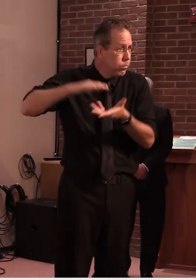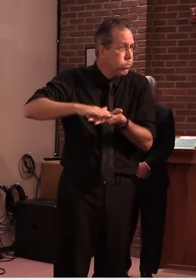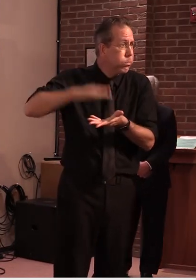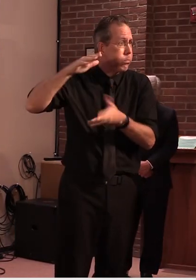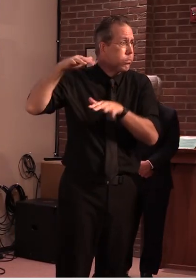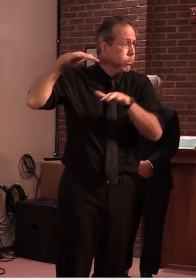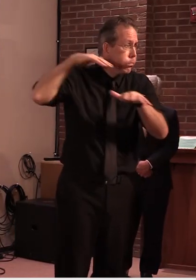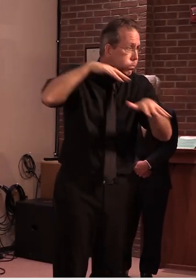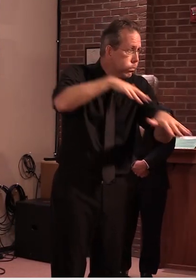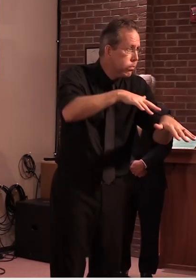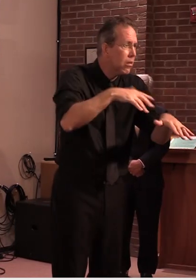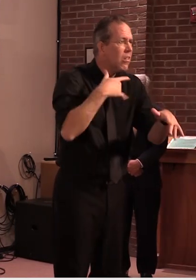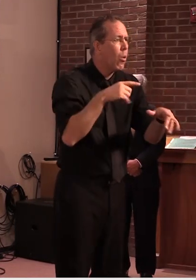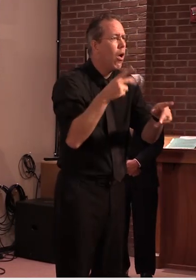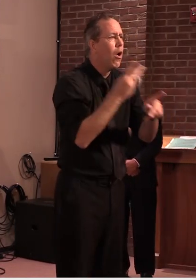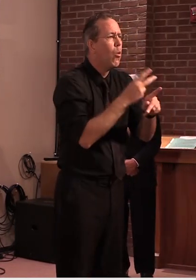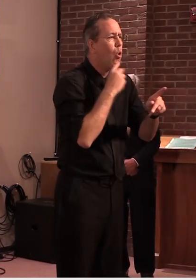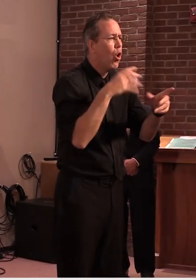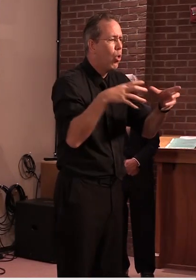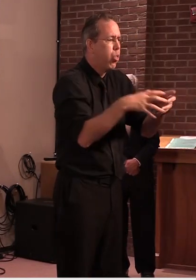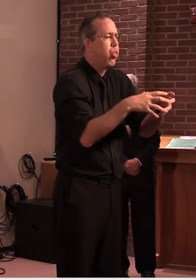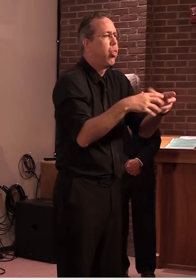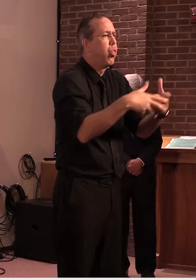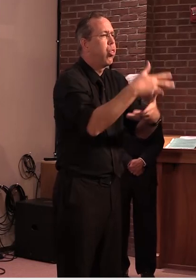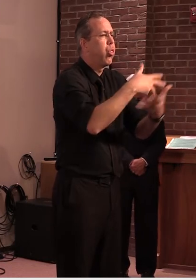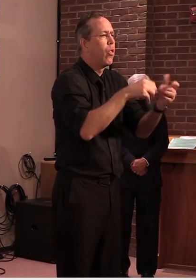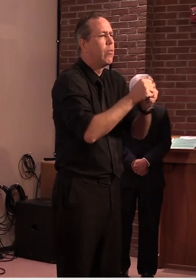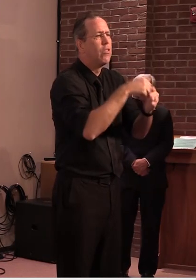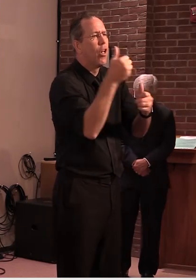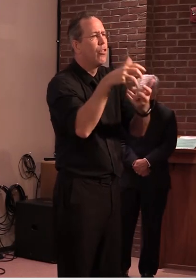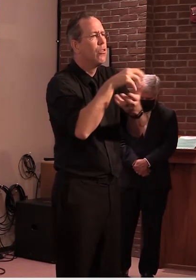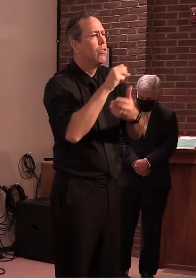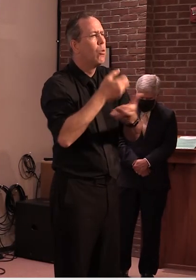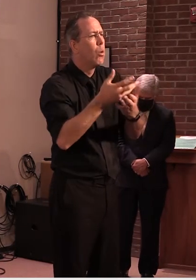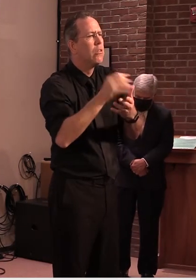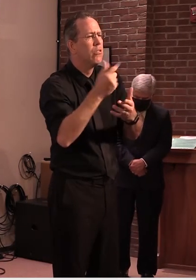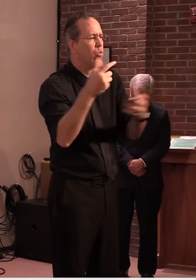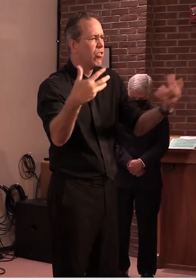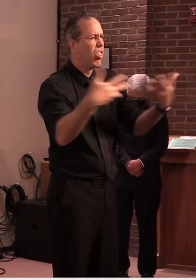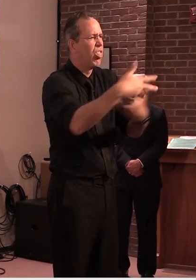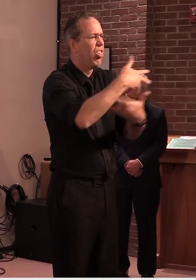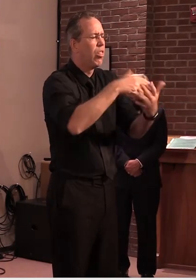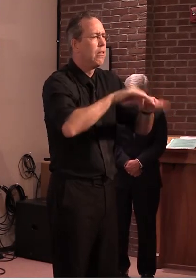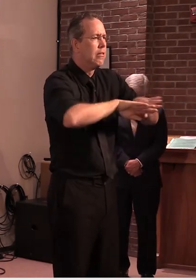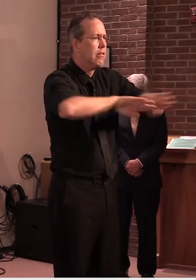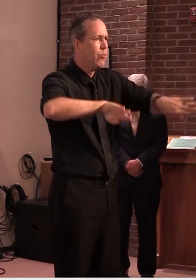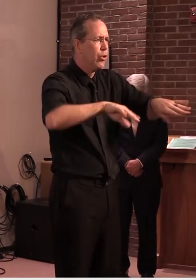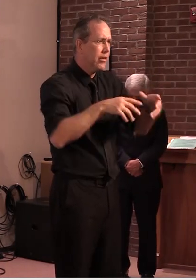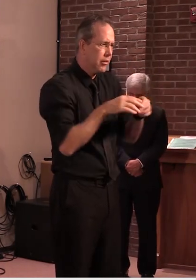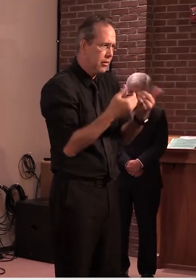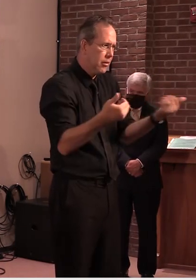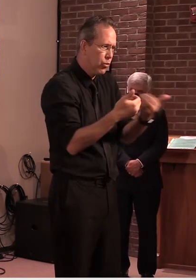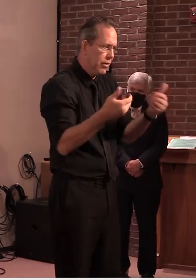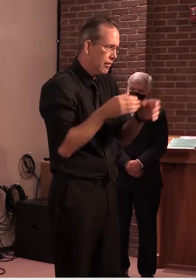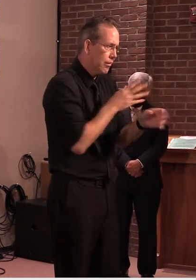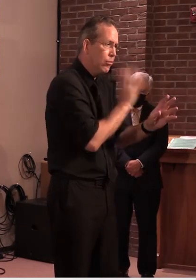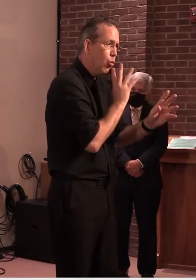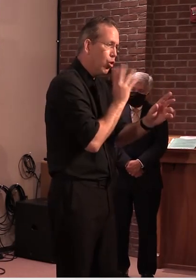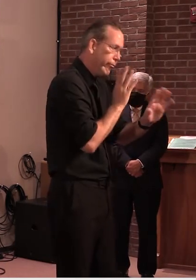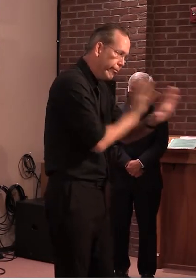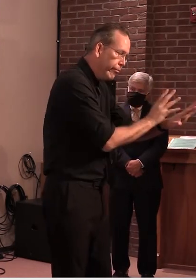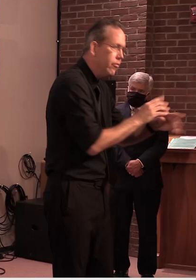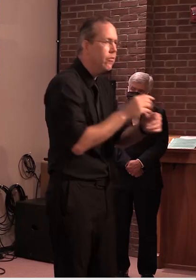opposed to having it mixed with wastewater and result in a combined sewer overflow okay thank you governor yesterday